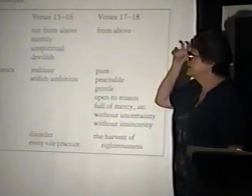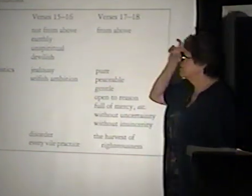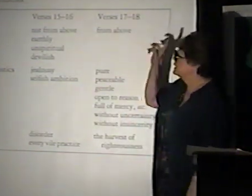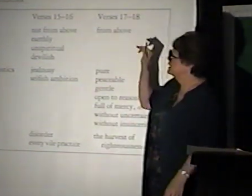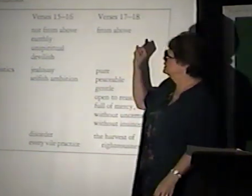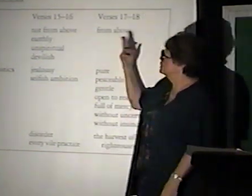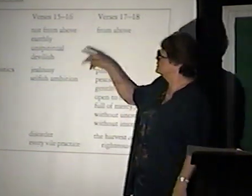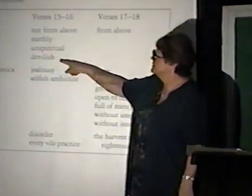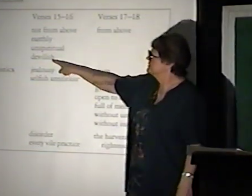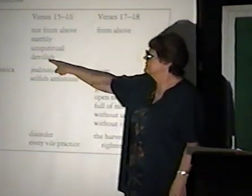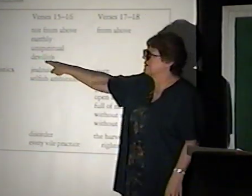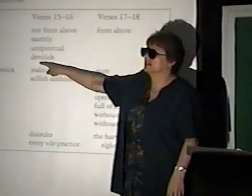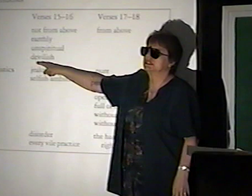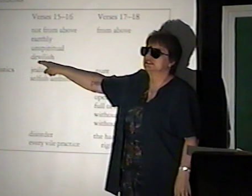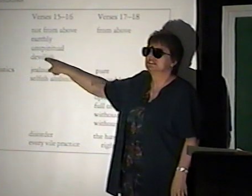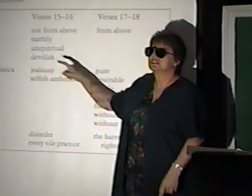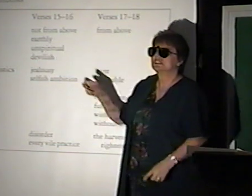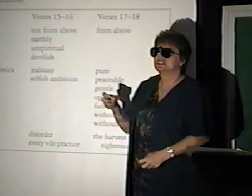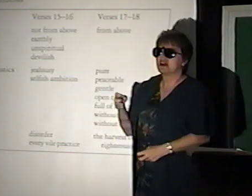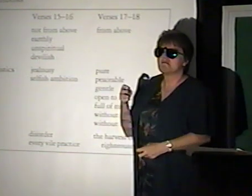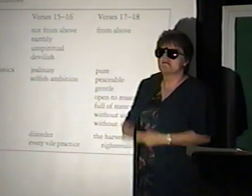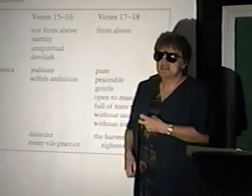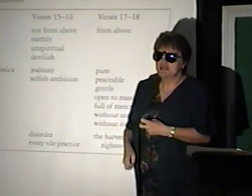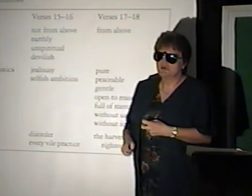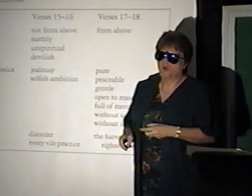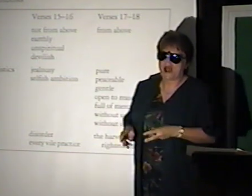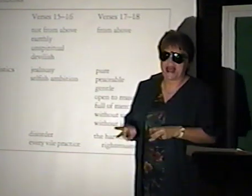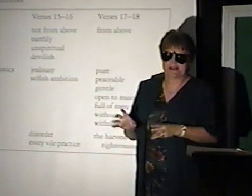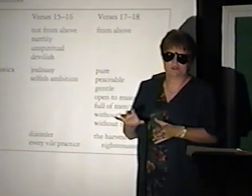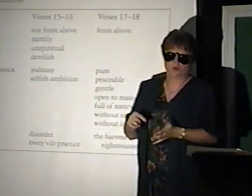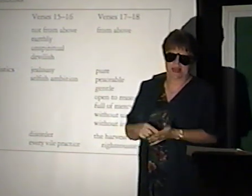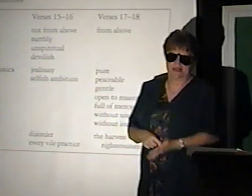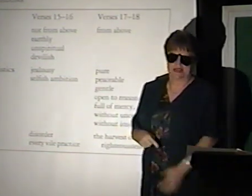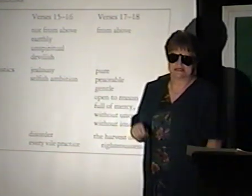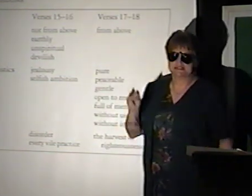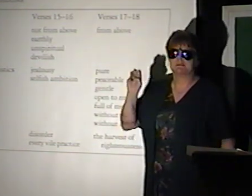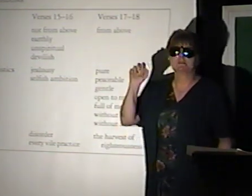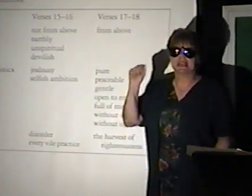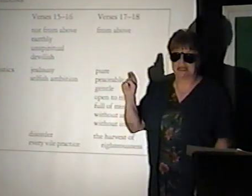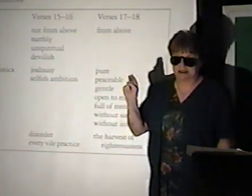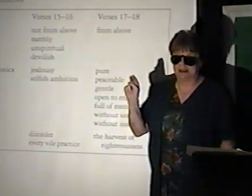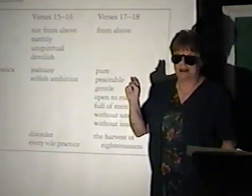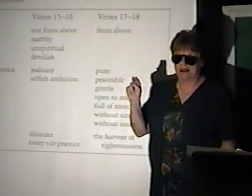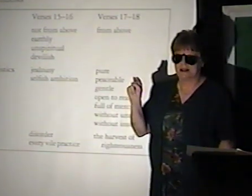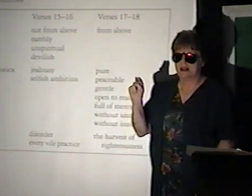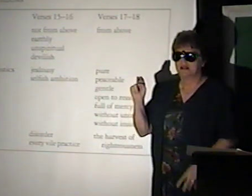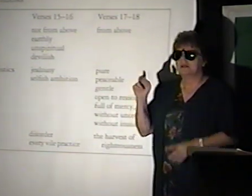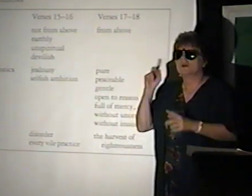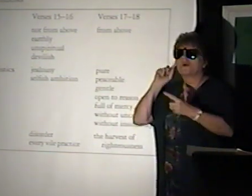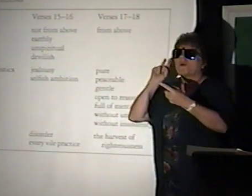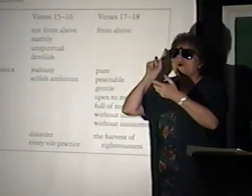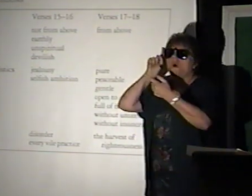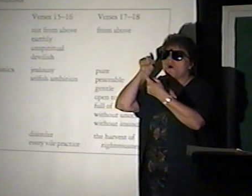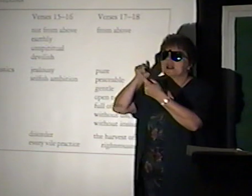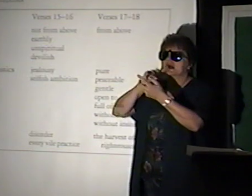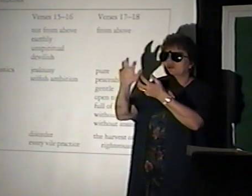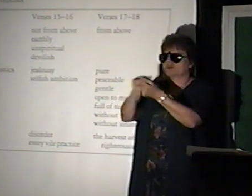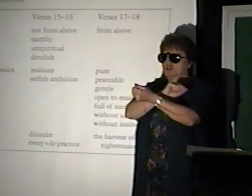Delegates. The mean way of doing this is mean. The goal is to